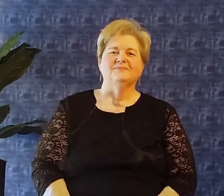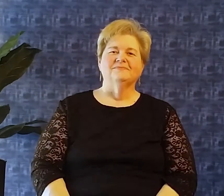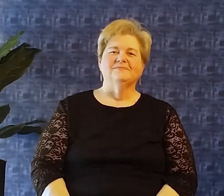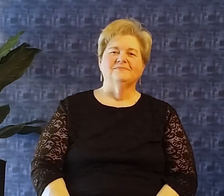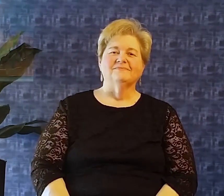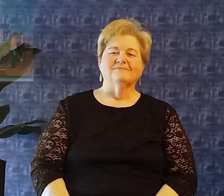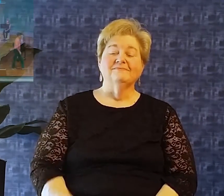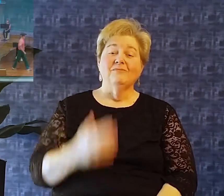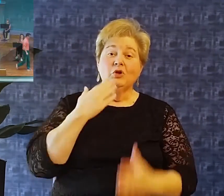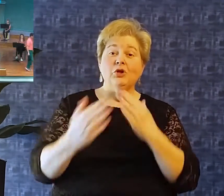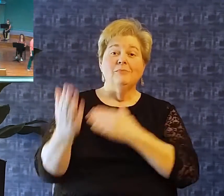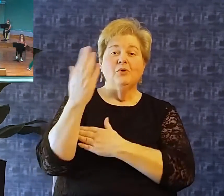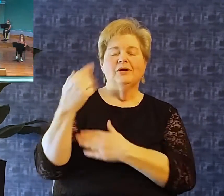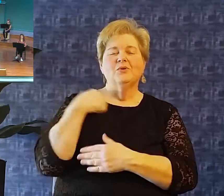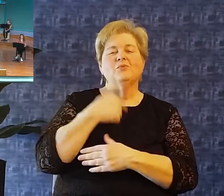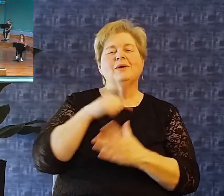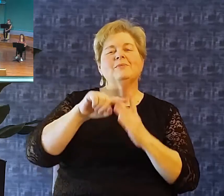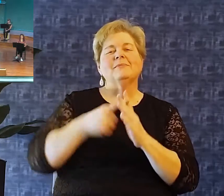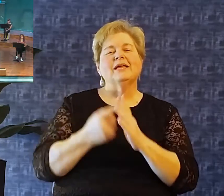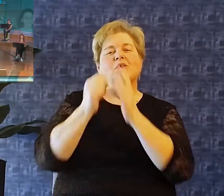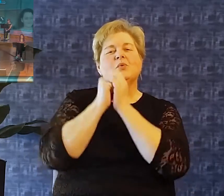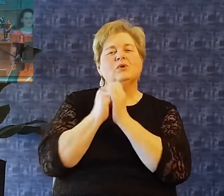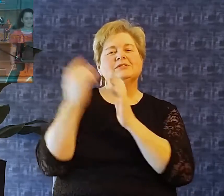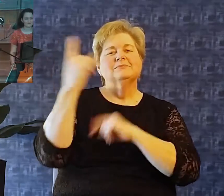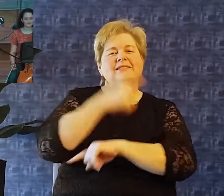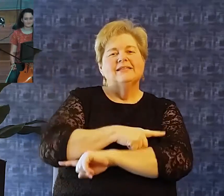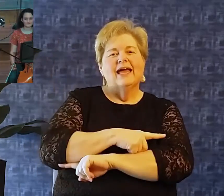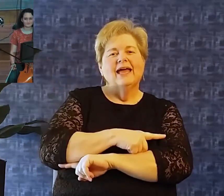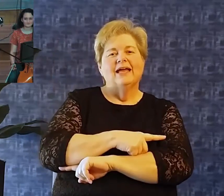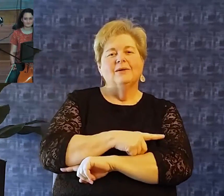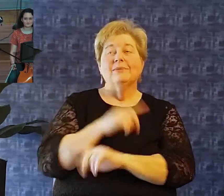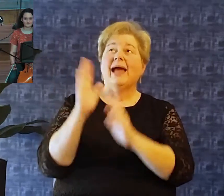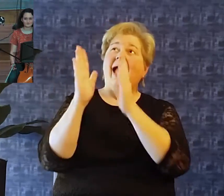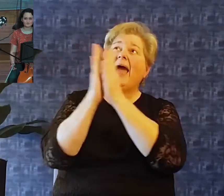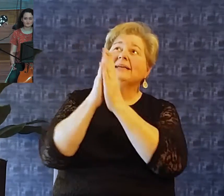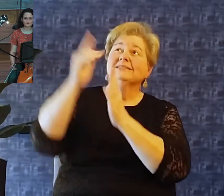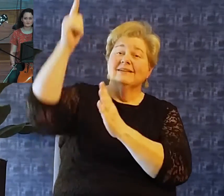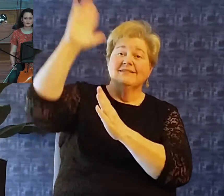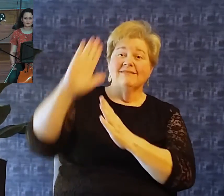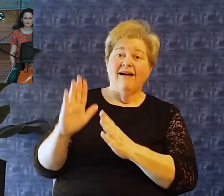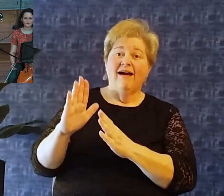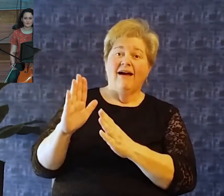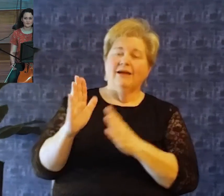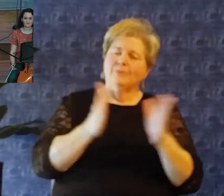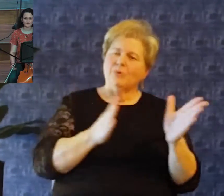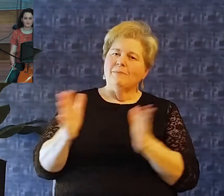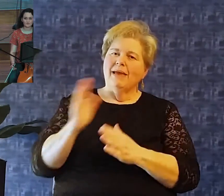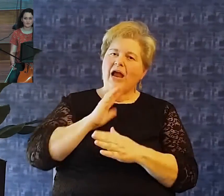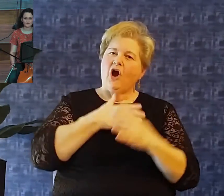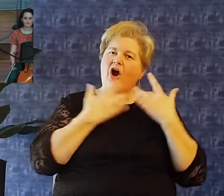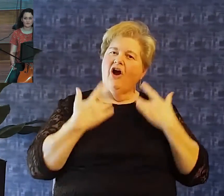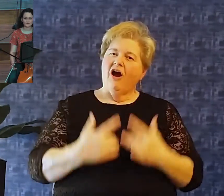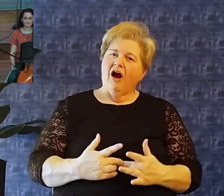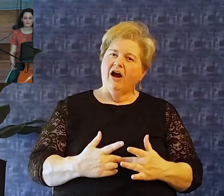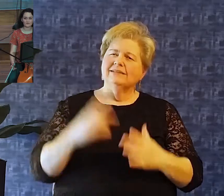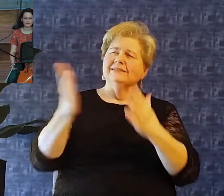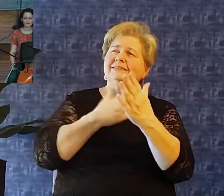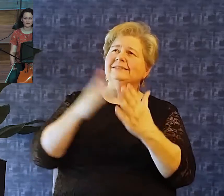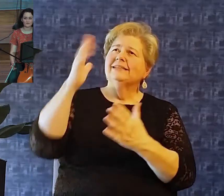Good morning. We're going to begin our worship today by asking our God to tune our hearts to sing his praise. Come